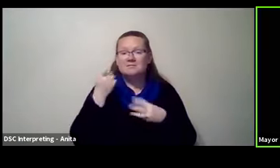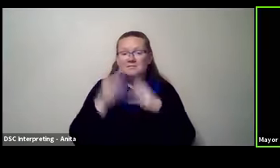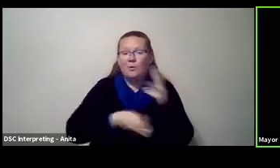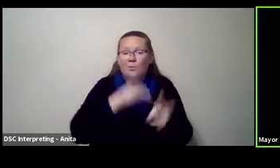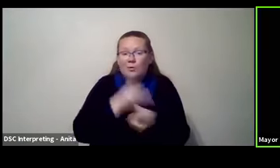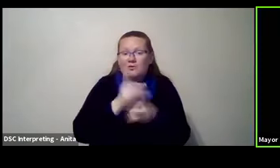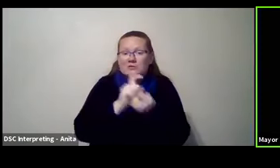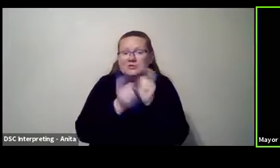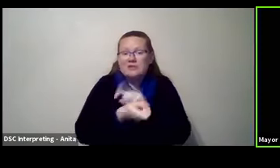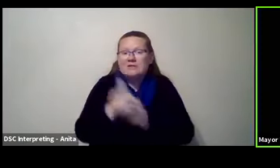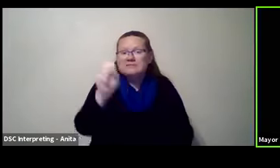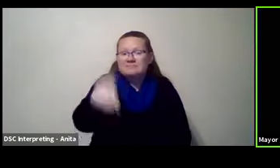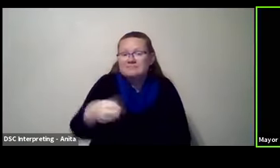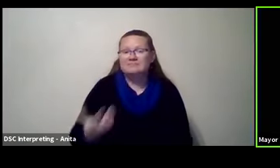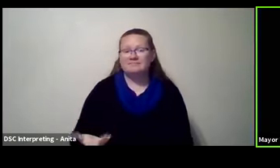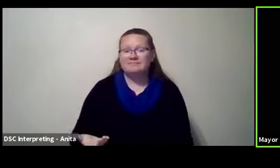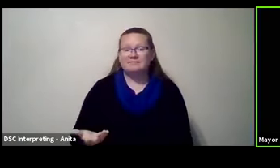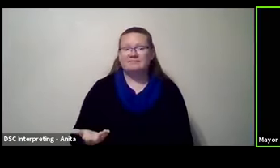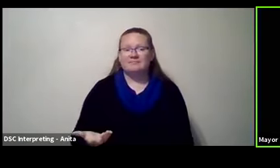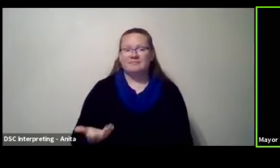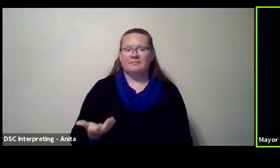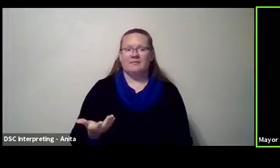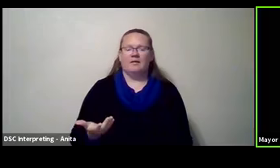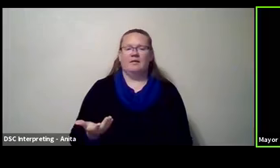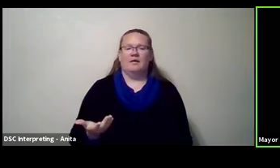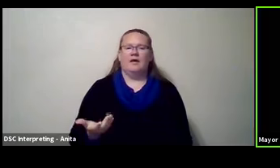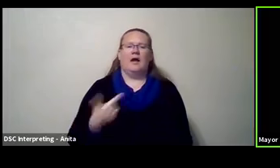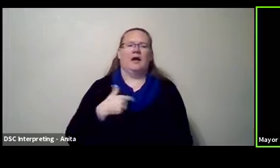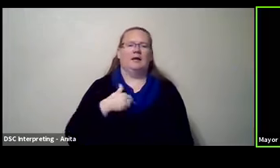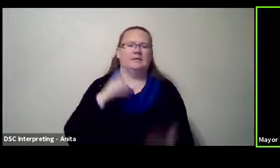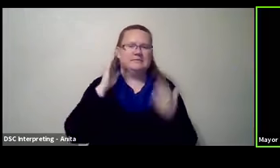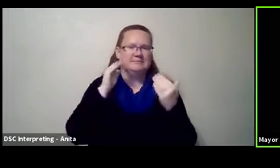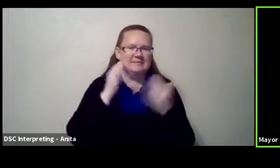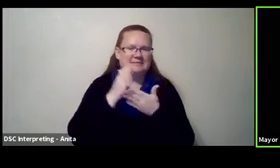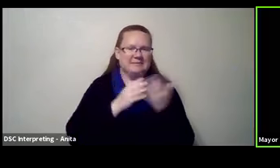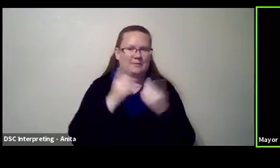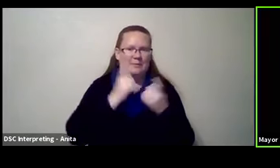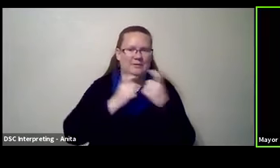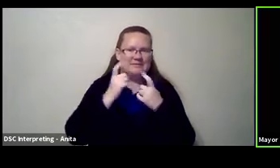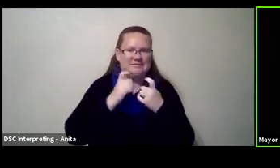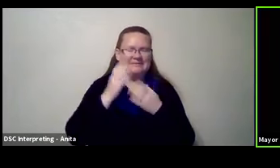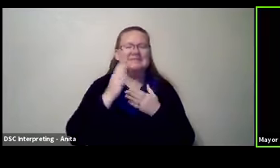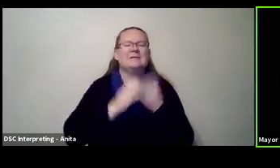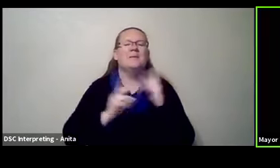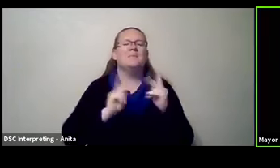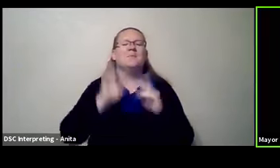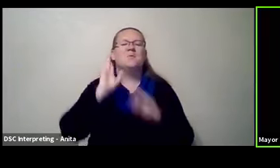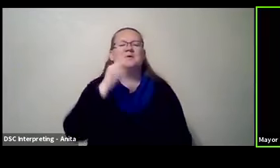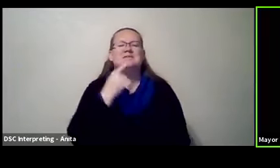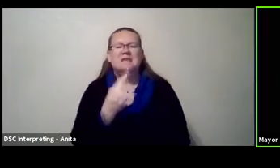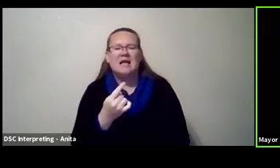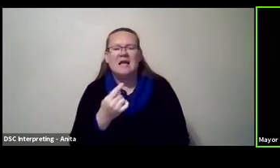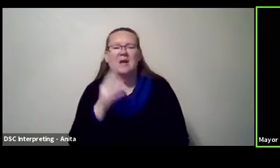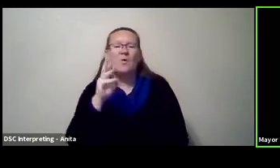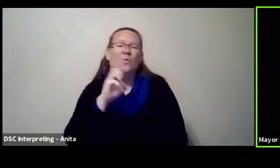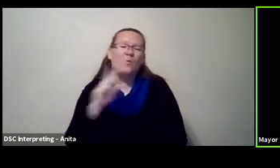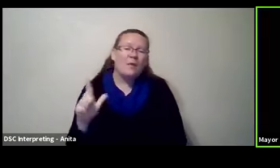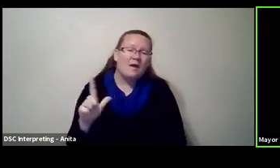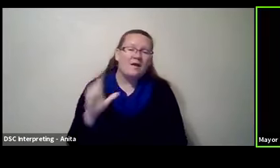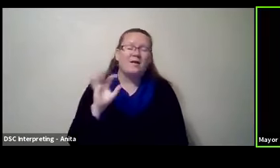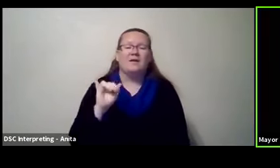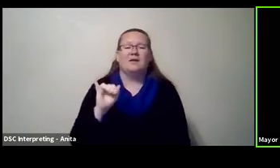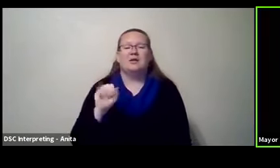and I know there are, well, in anticipation of questions you may have, there are going to be people who said, well, uh, it failed because of, uh,